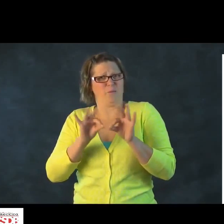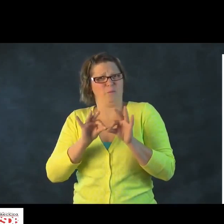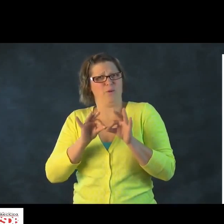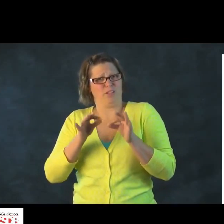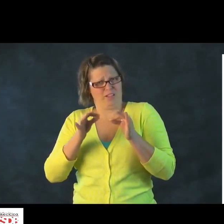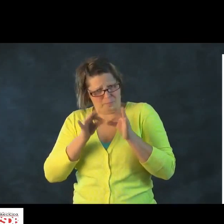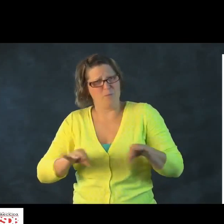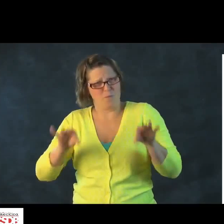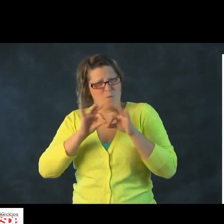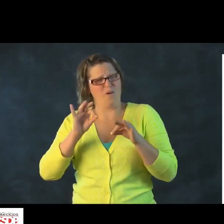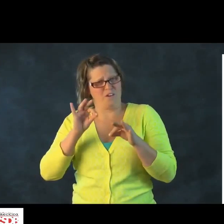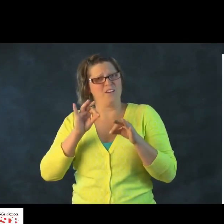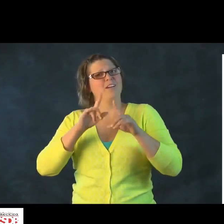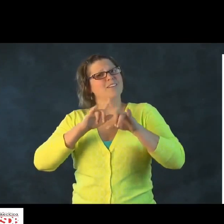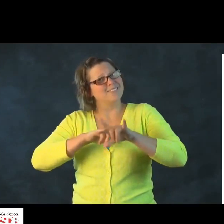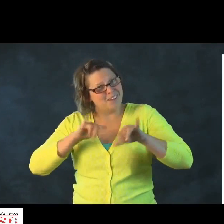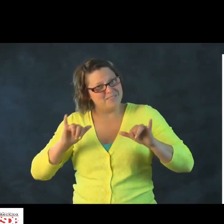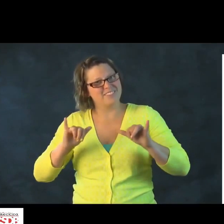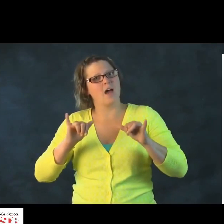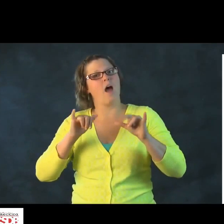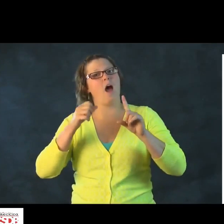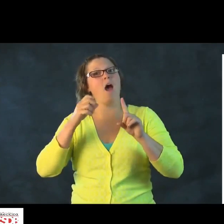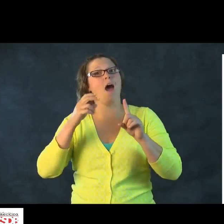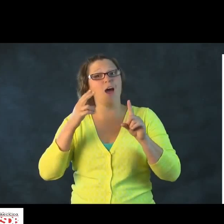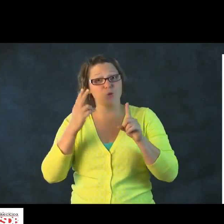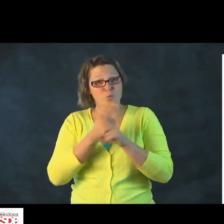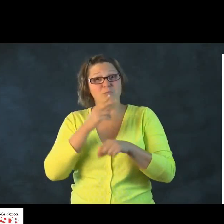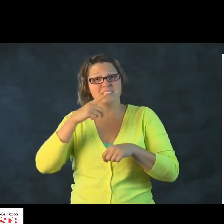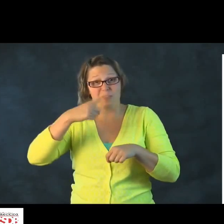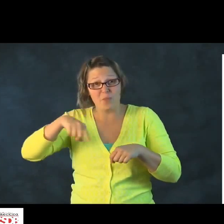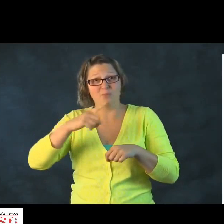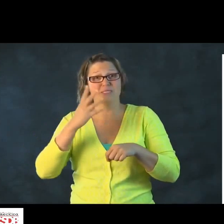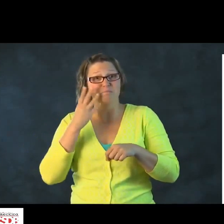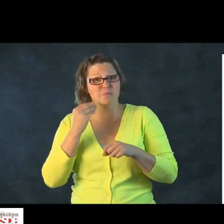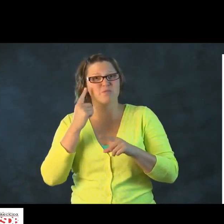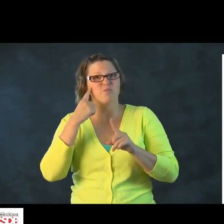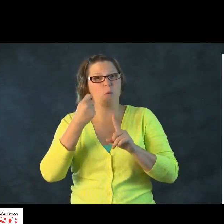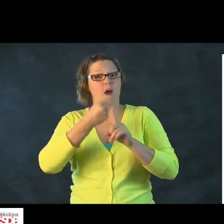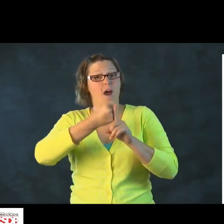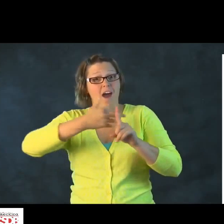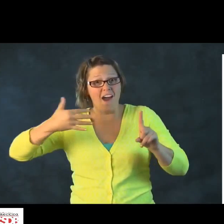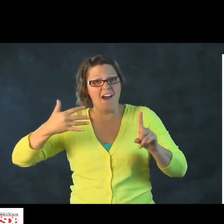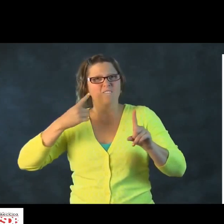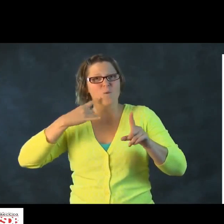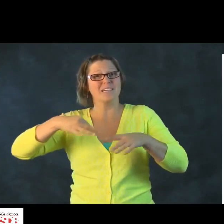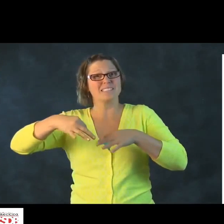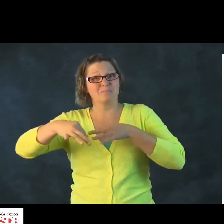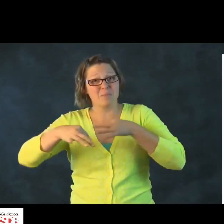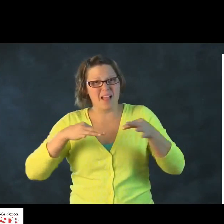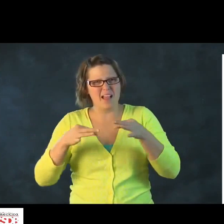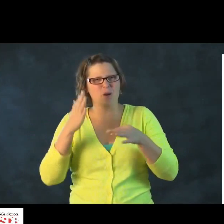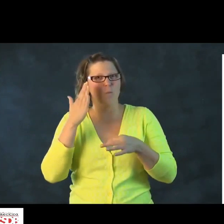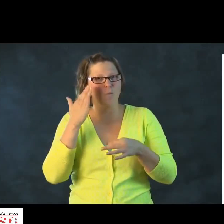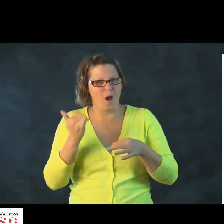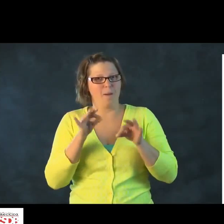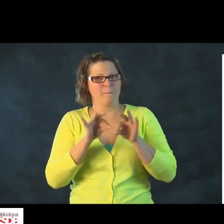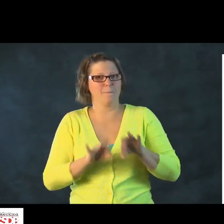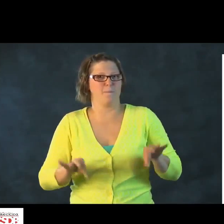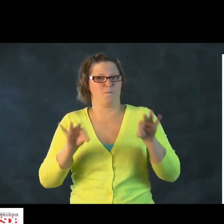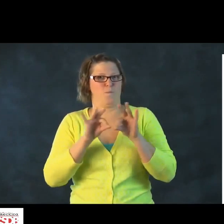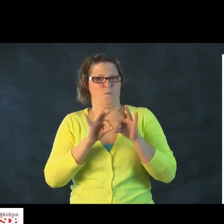Those experiences are extremely important and have value. And at the same time, you can use those experiences to expand